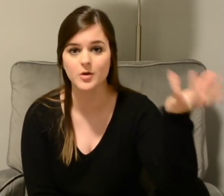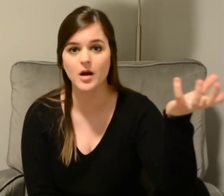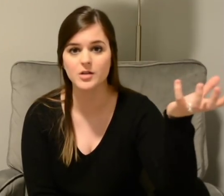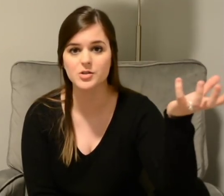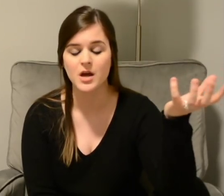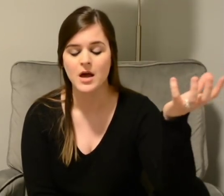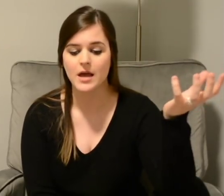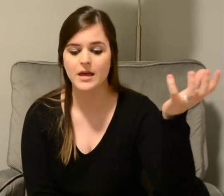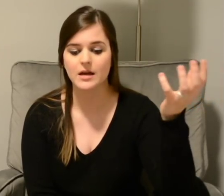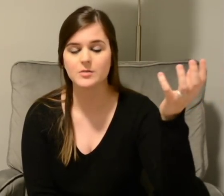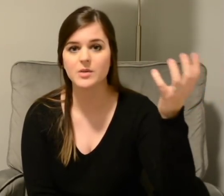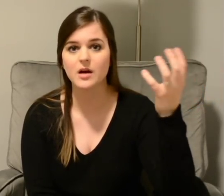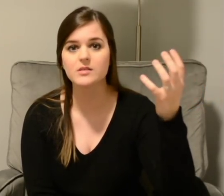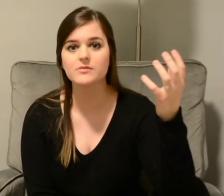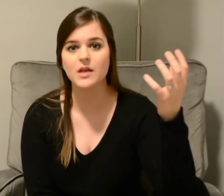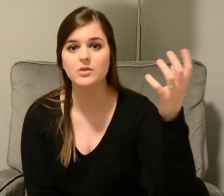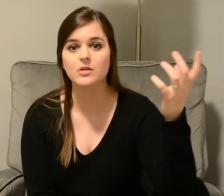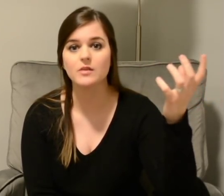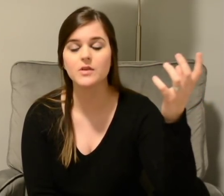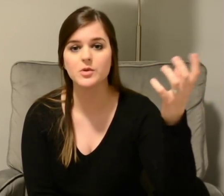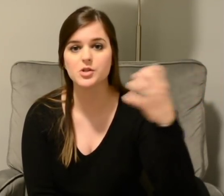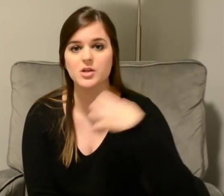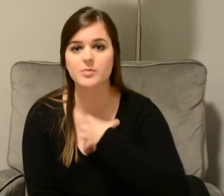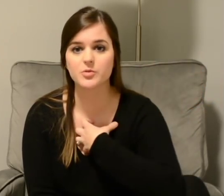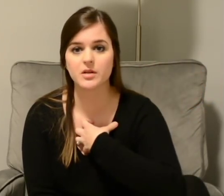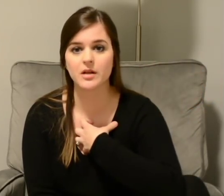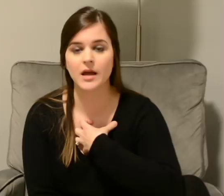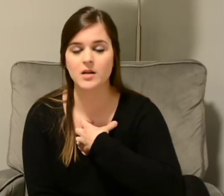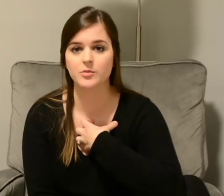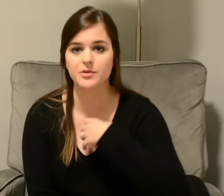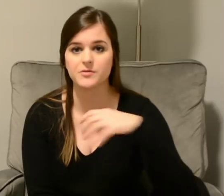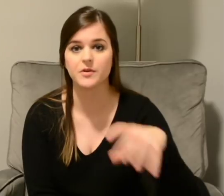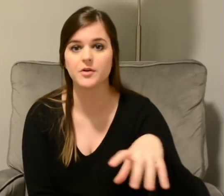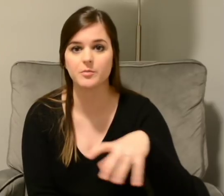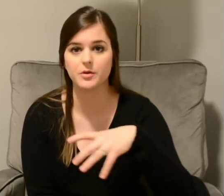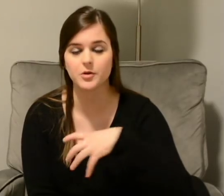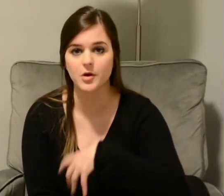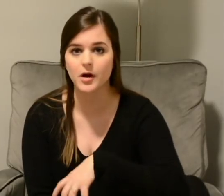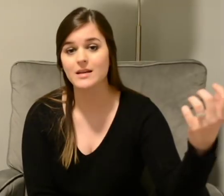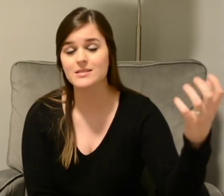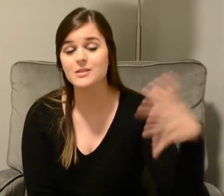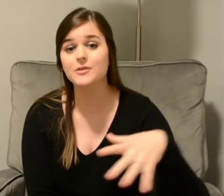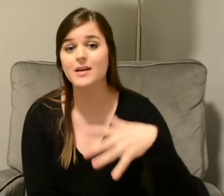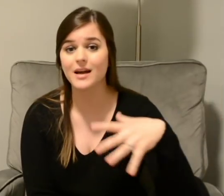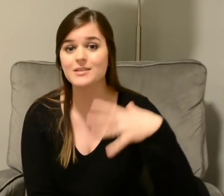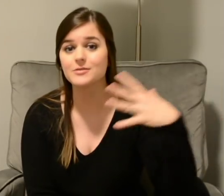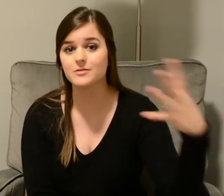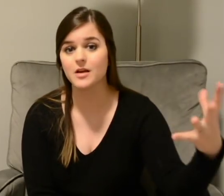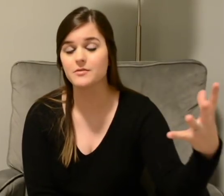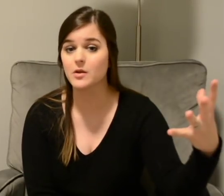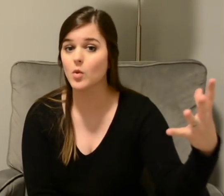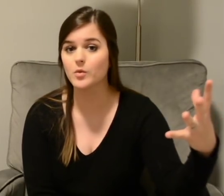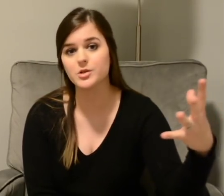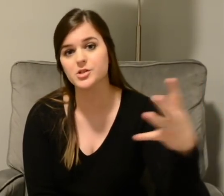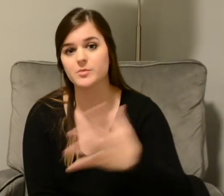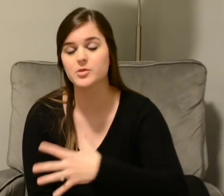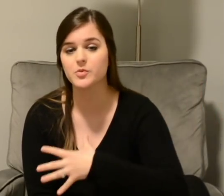grudge. And because of that, the love that we share between an animal is very pure. And it's a different kind of love than what we share between